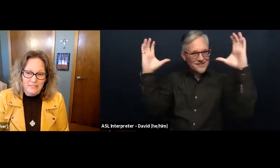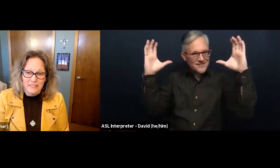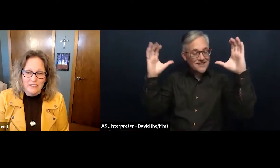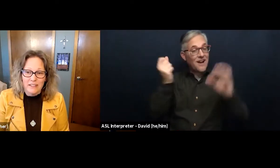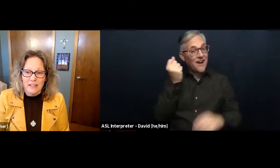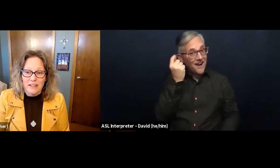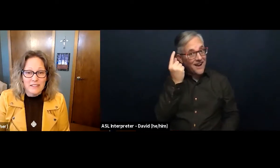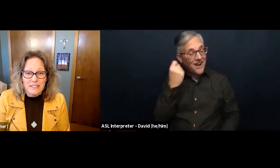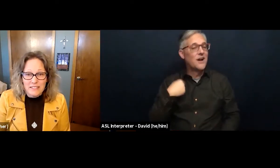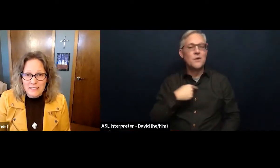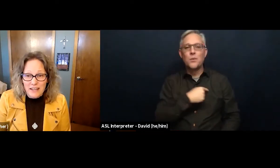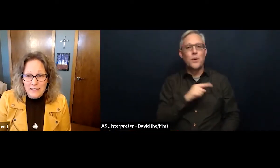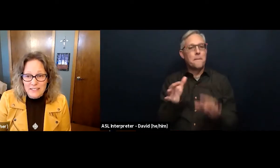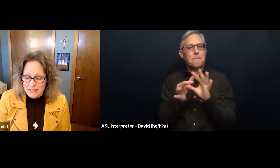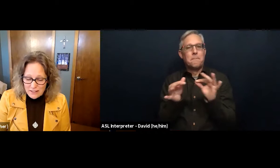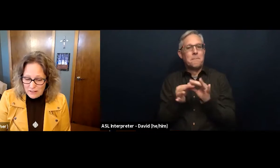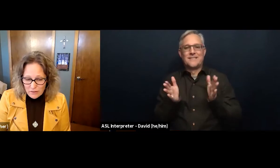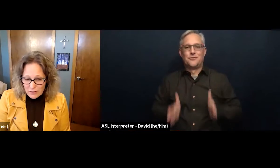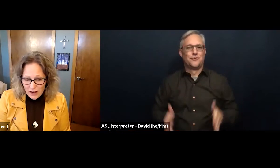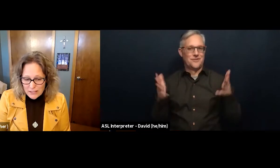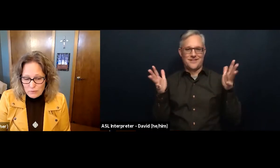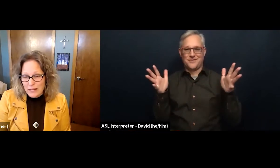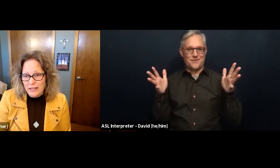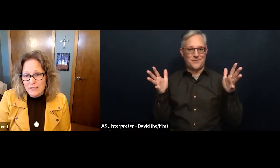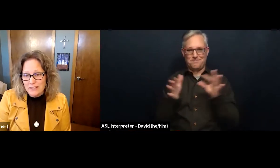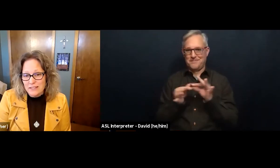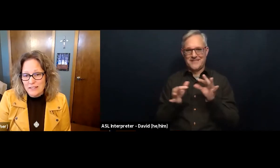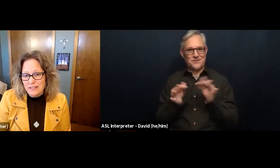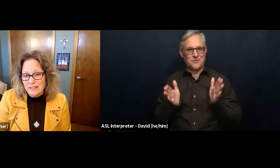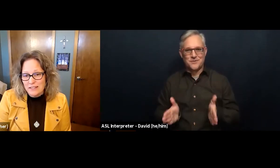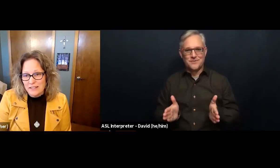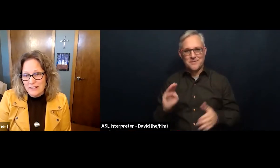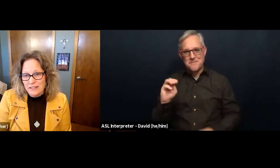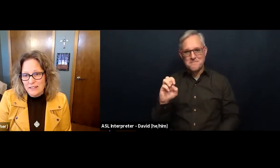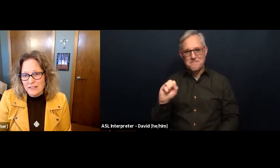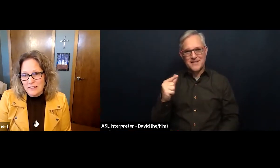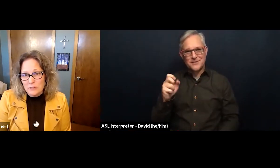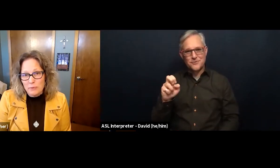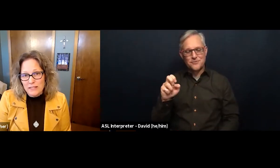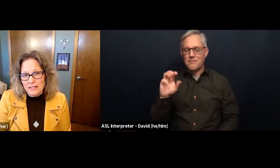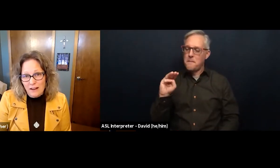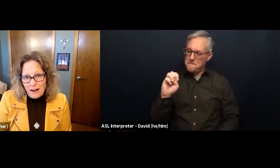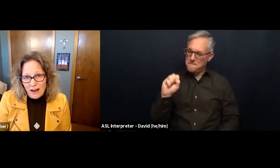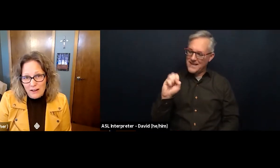And the success of God's ways depends on God.